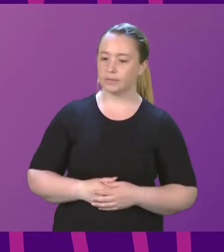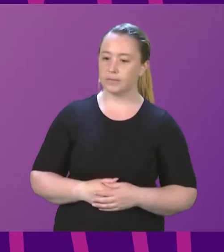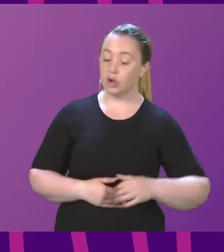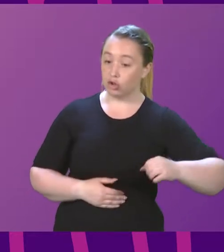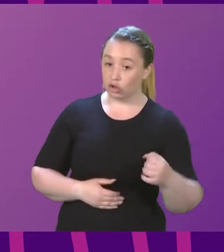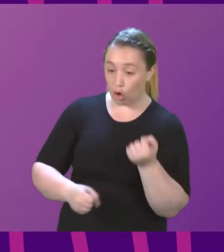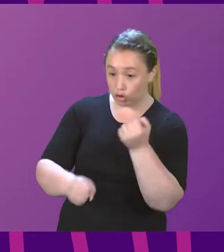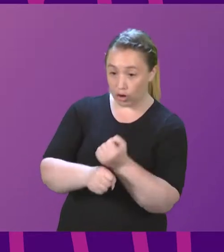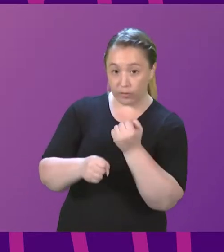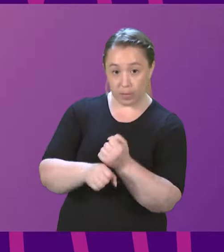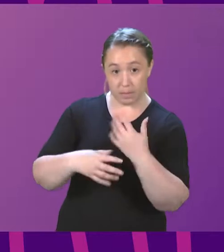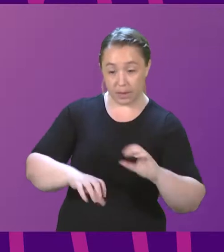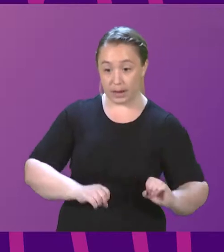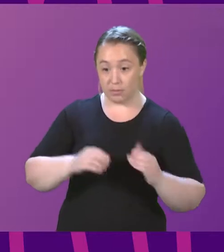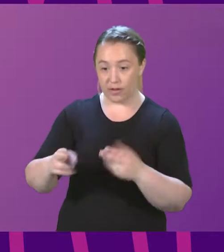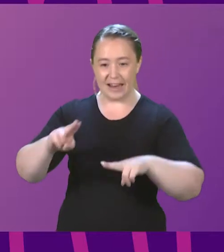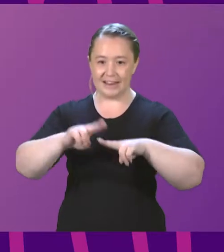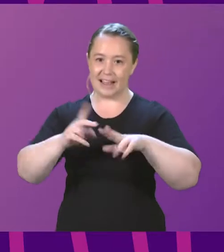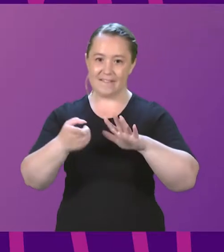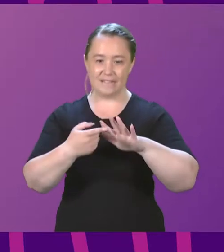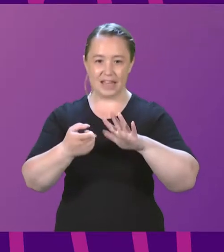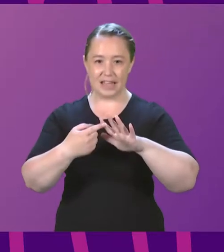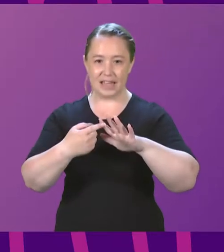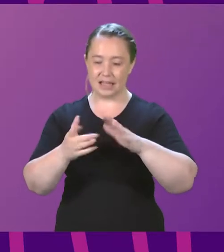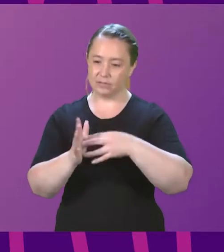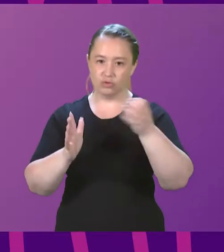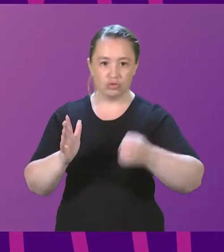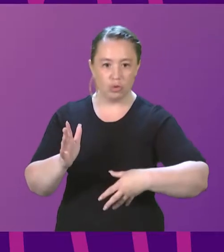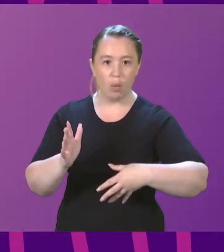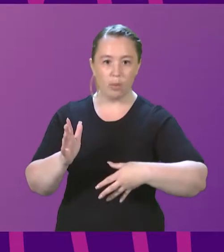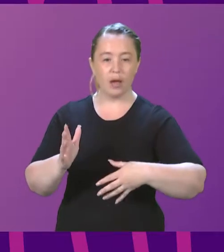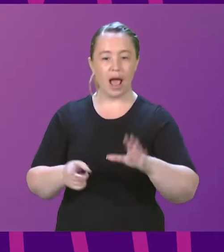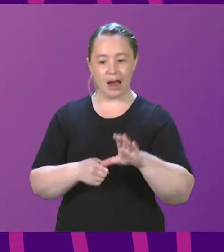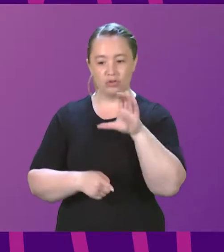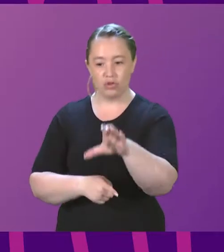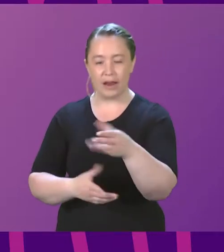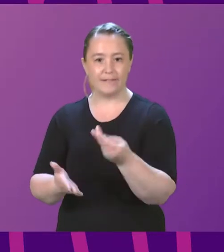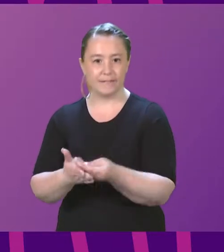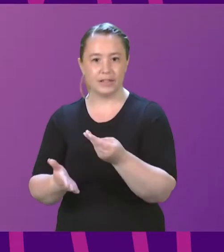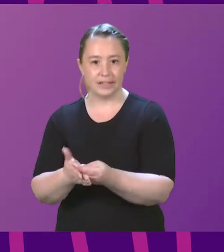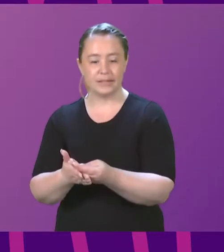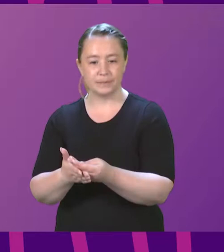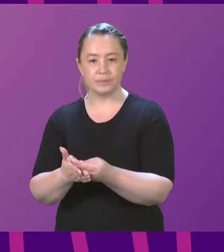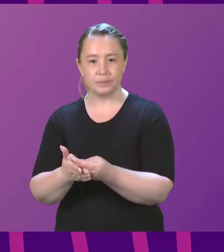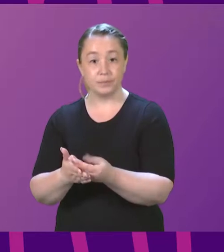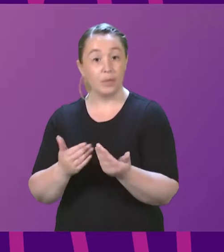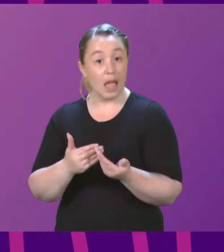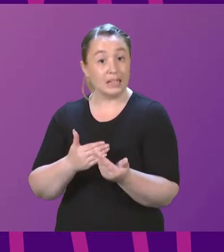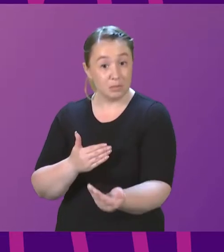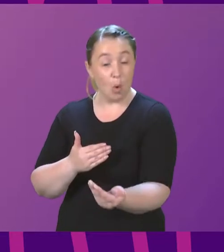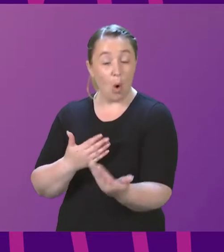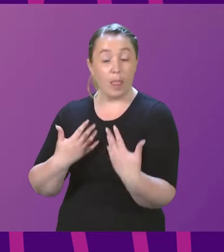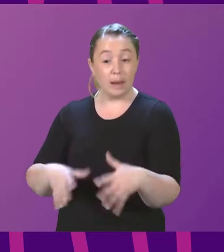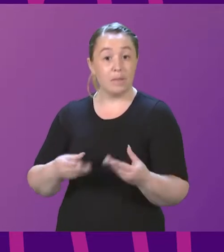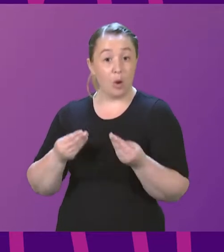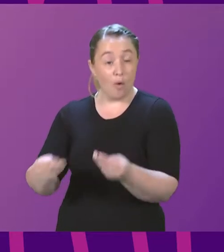Government has provided fee uplifts and grant funding, which has been provided, and it's much more than what has been offered. It's not